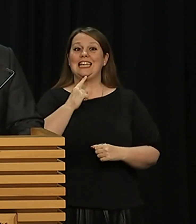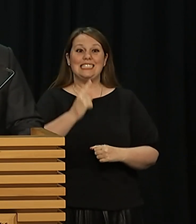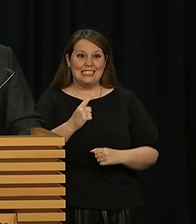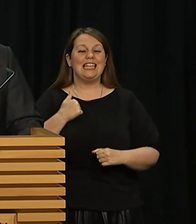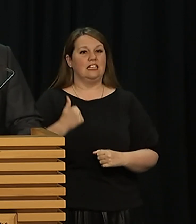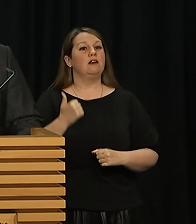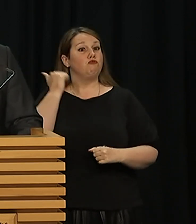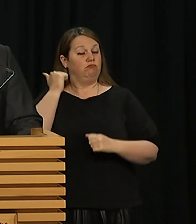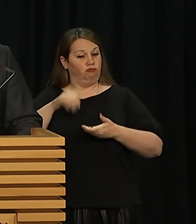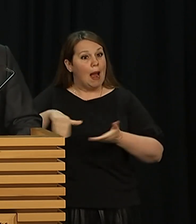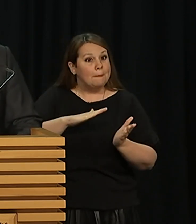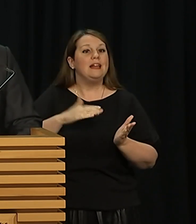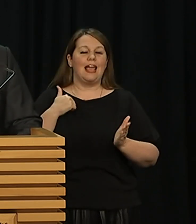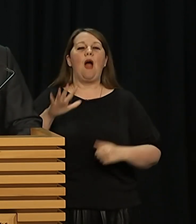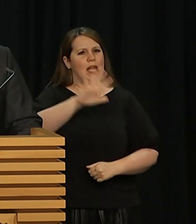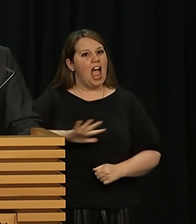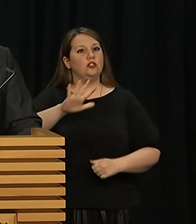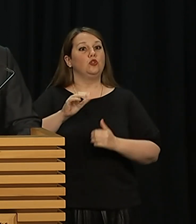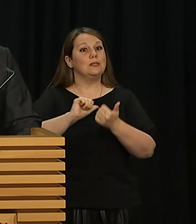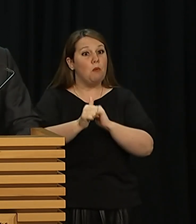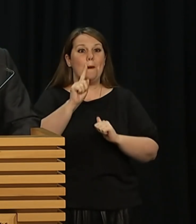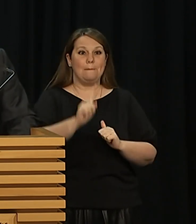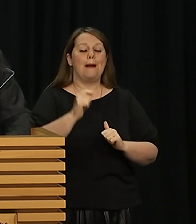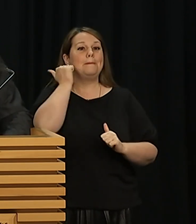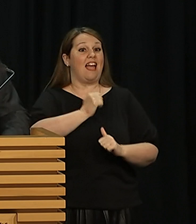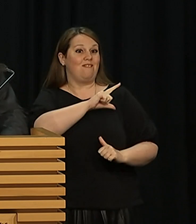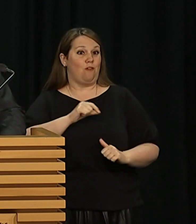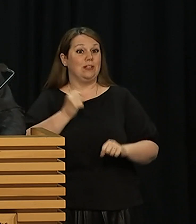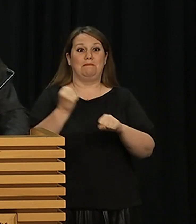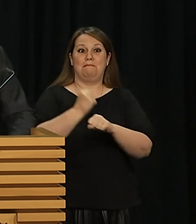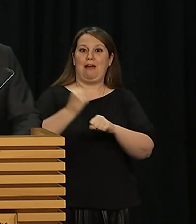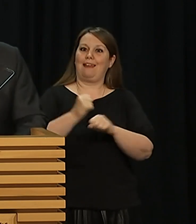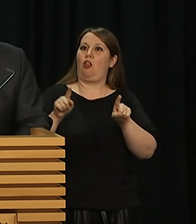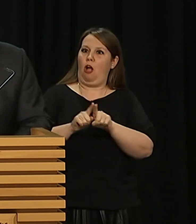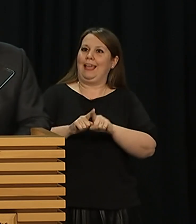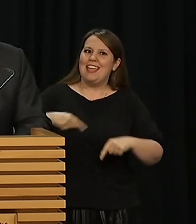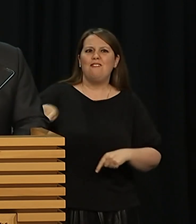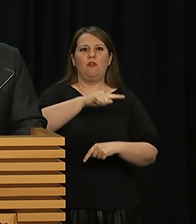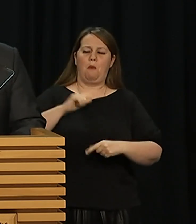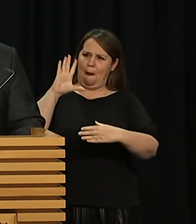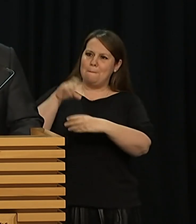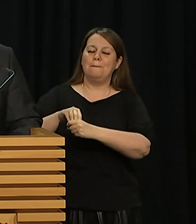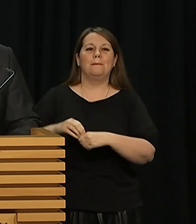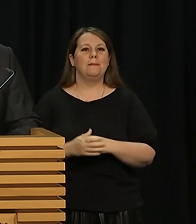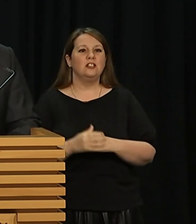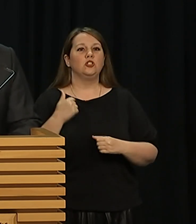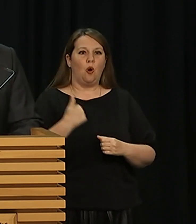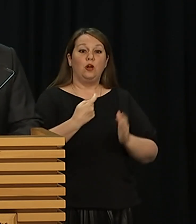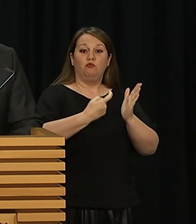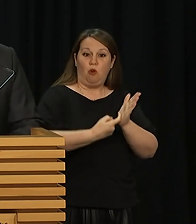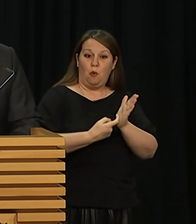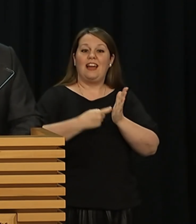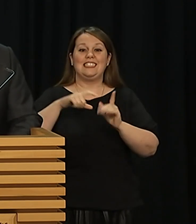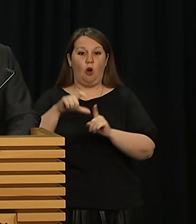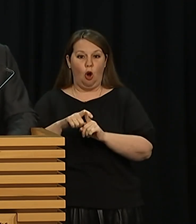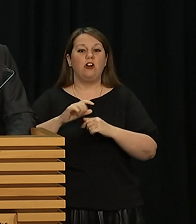Black Ferns have made it feel like it's for everyone. To Ruahe de Mont, Kennedy Simon and the whole squad, we are so proud of what you have